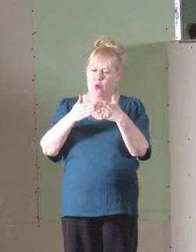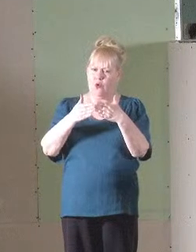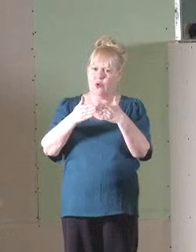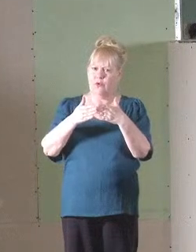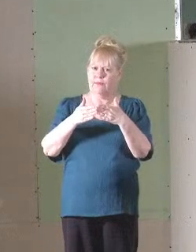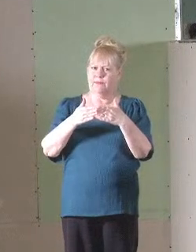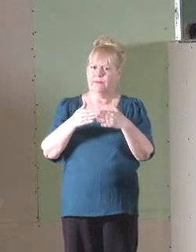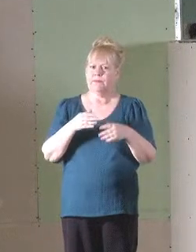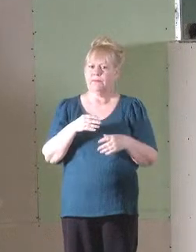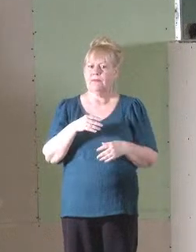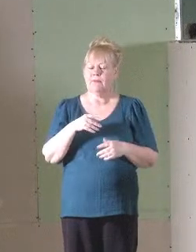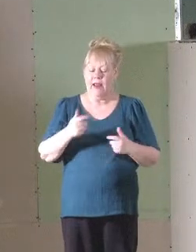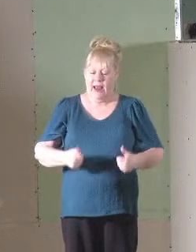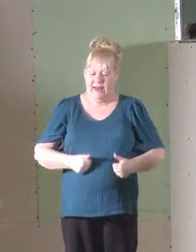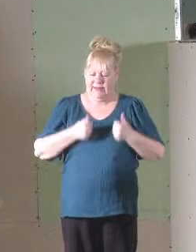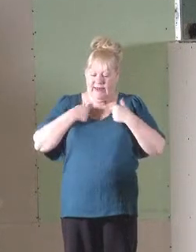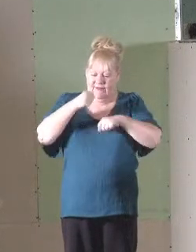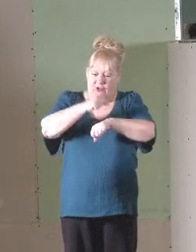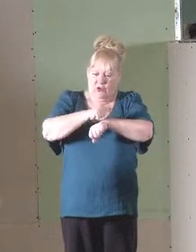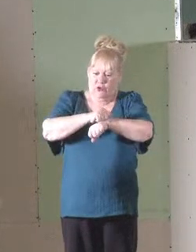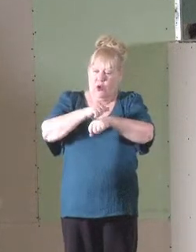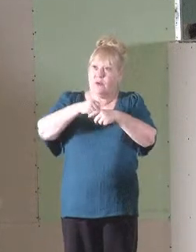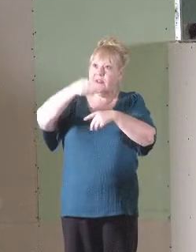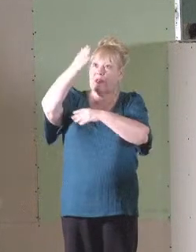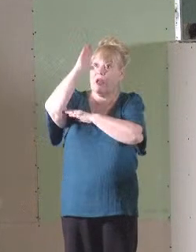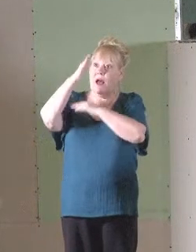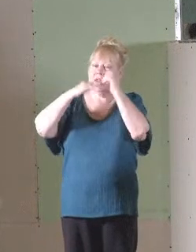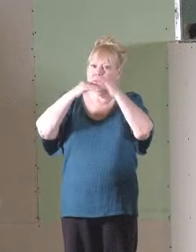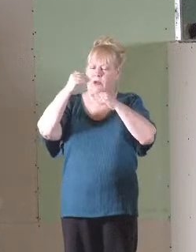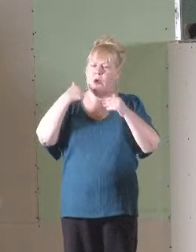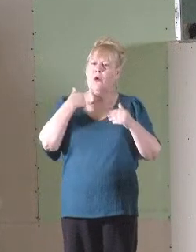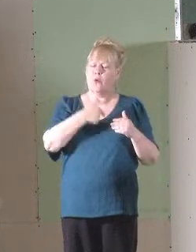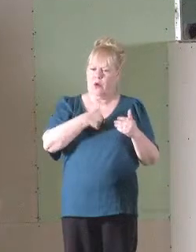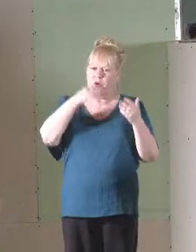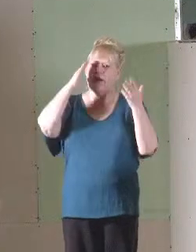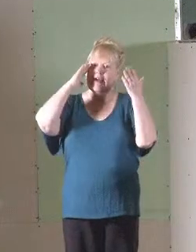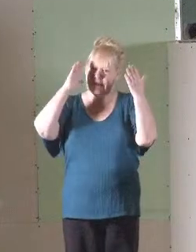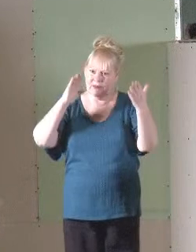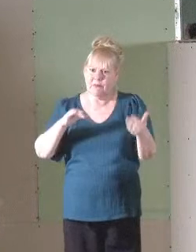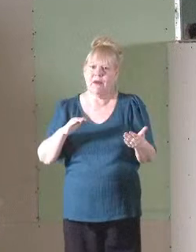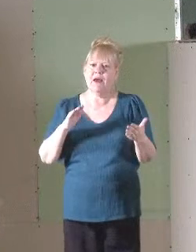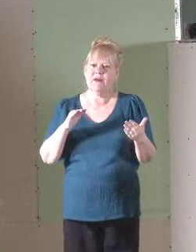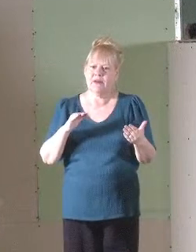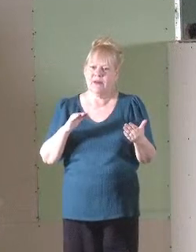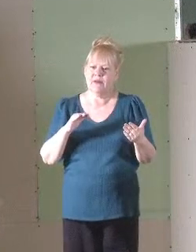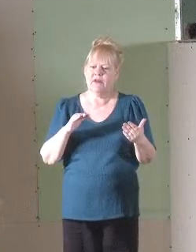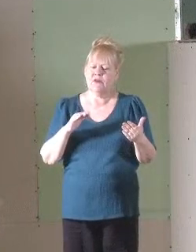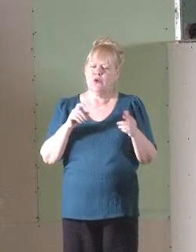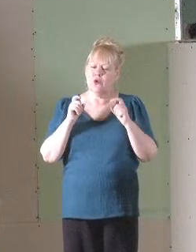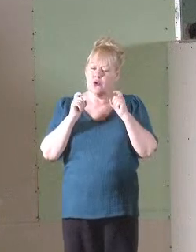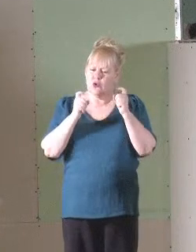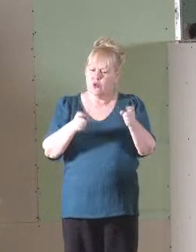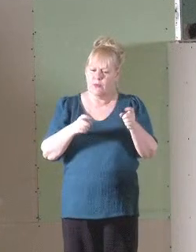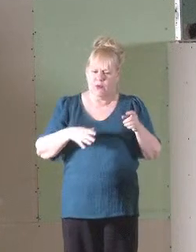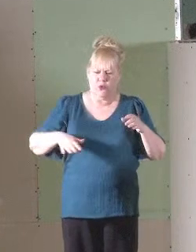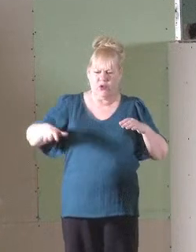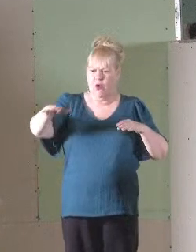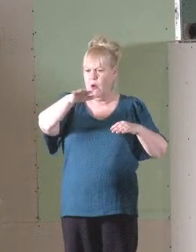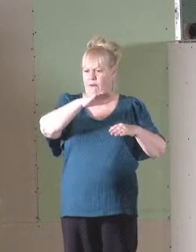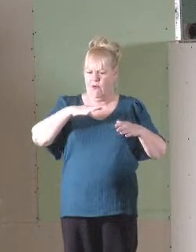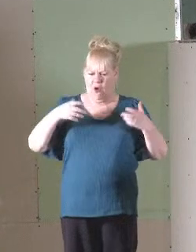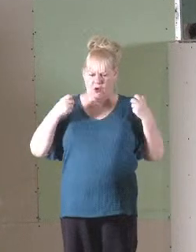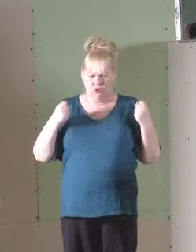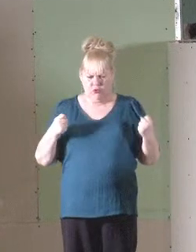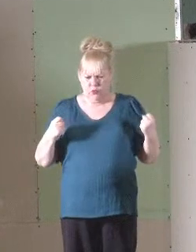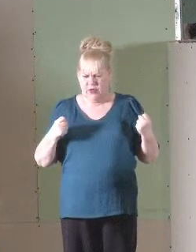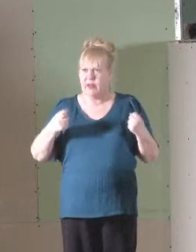As living stones in God's building, we are expected to contribute to the overall strength